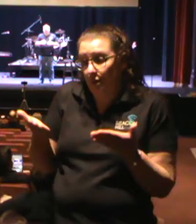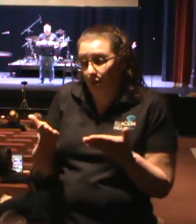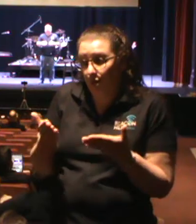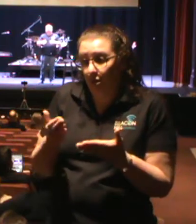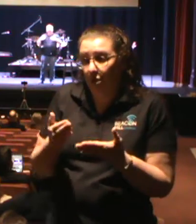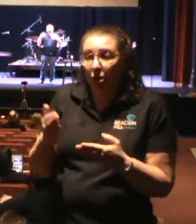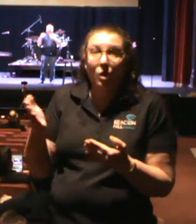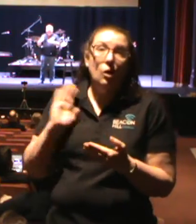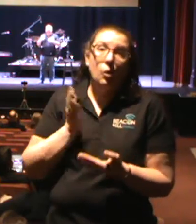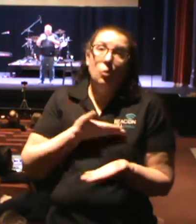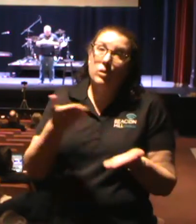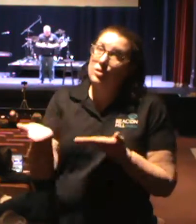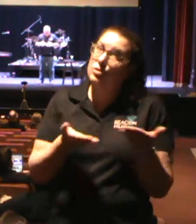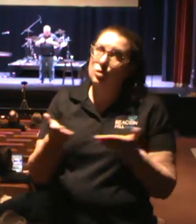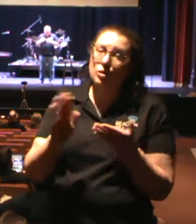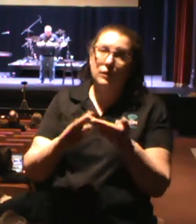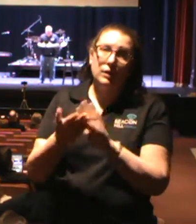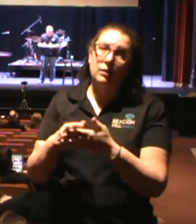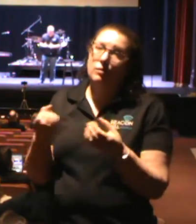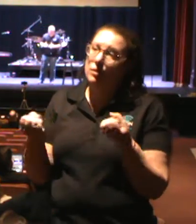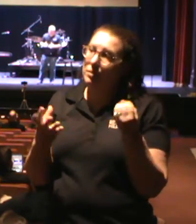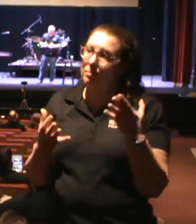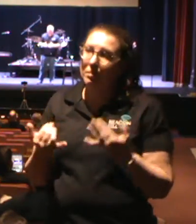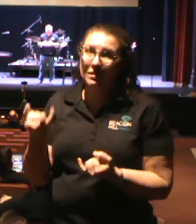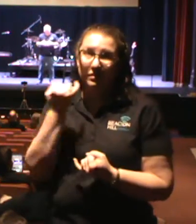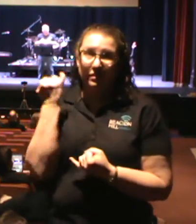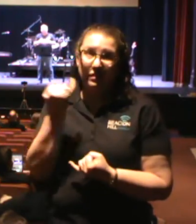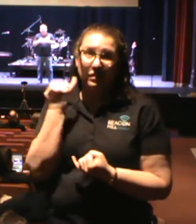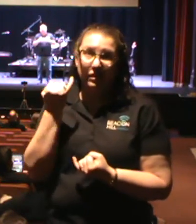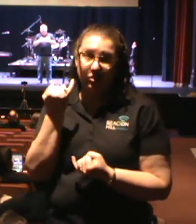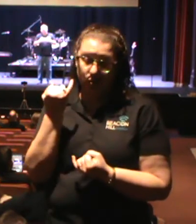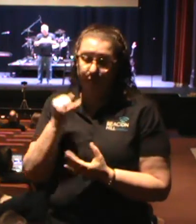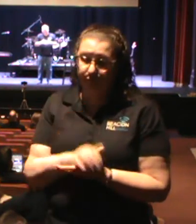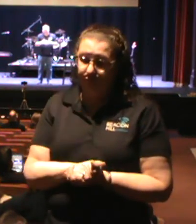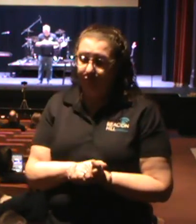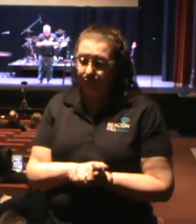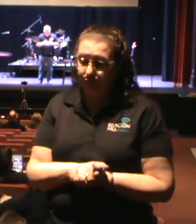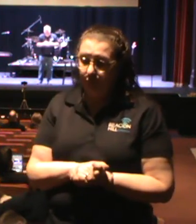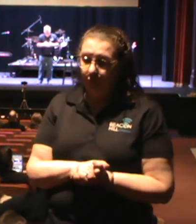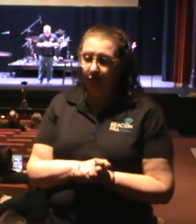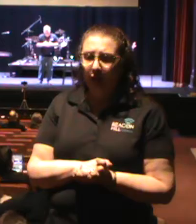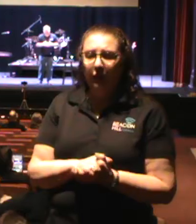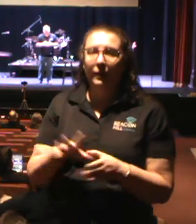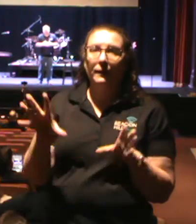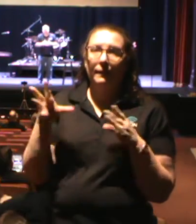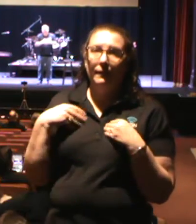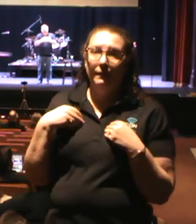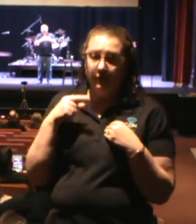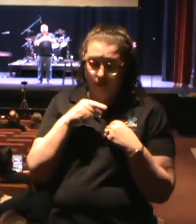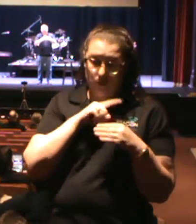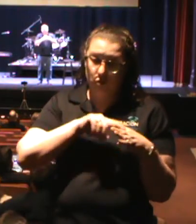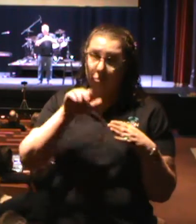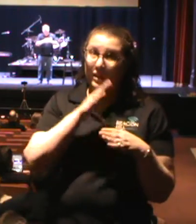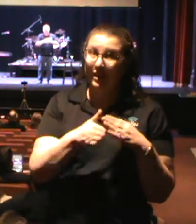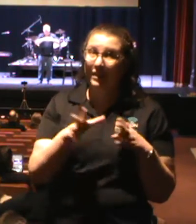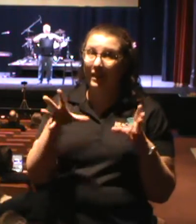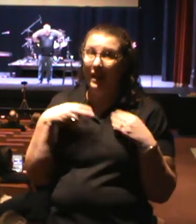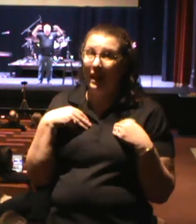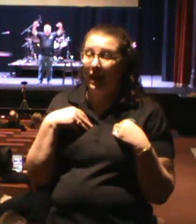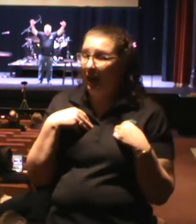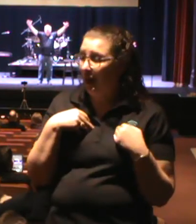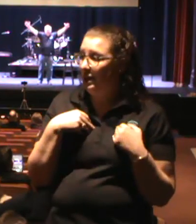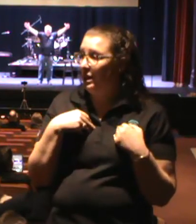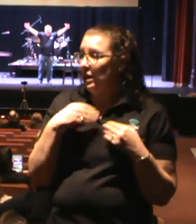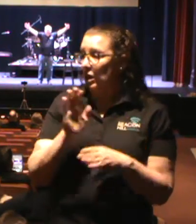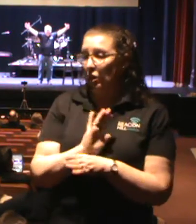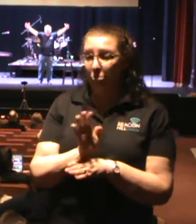a community that has a lot of addiction in this community. As of fact, you know, they filmed a movie here this weekend that had its subject of